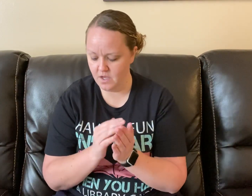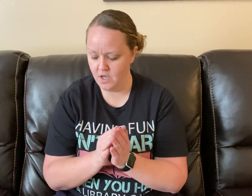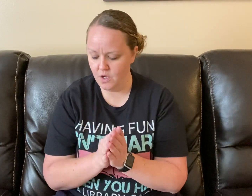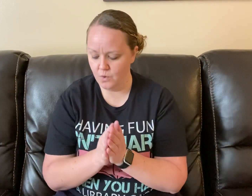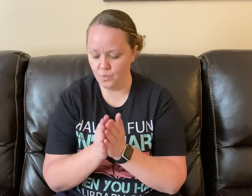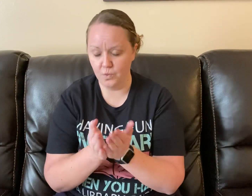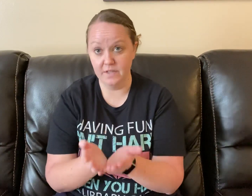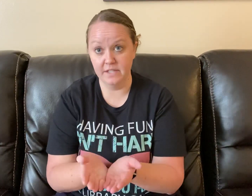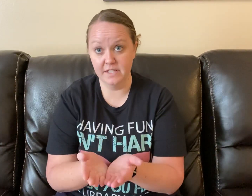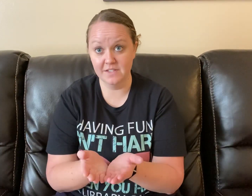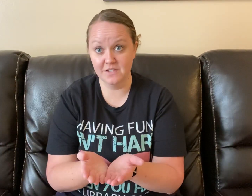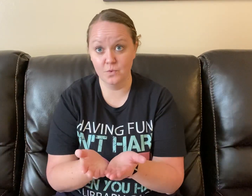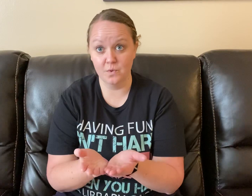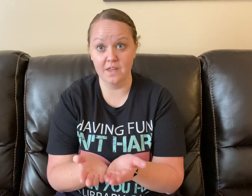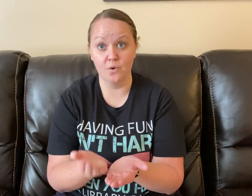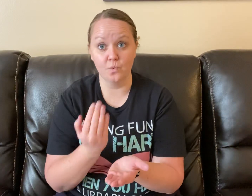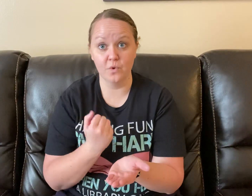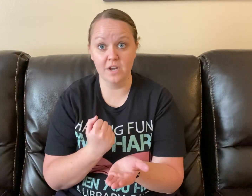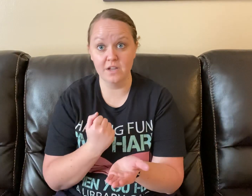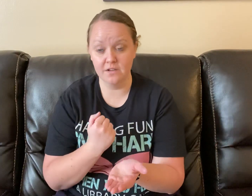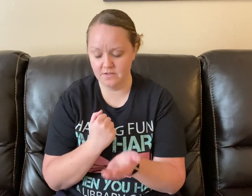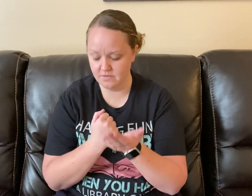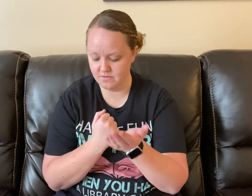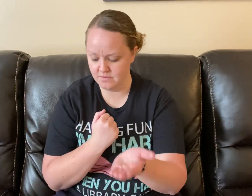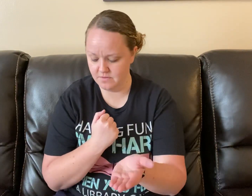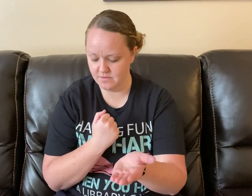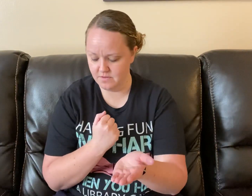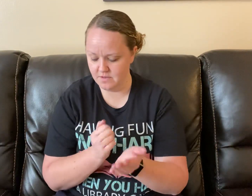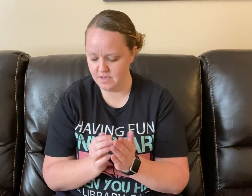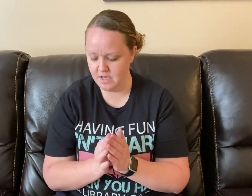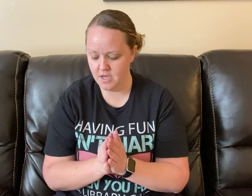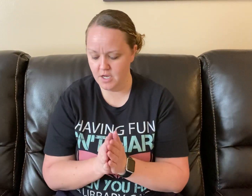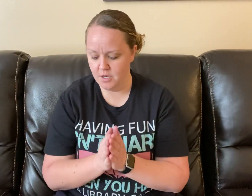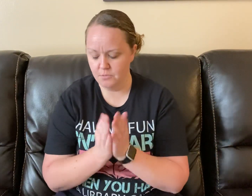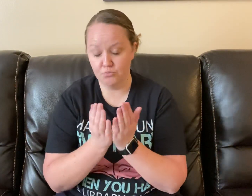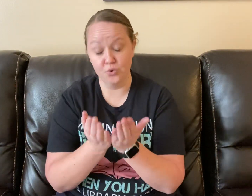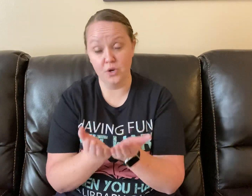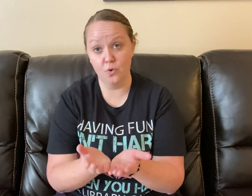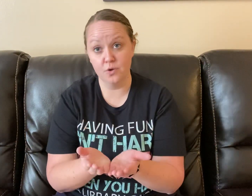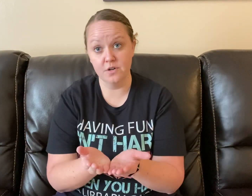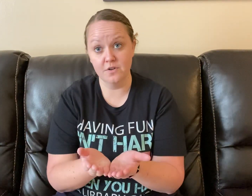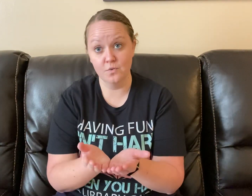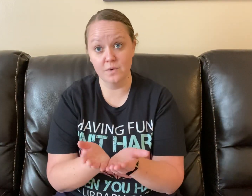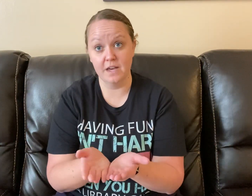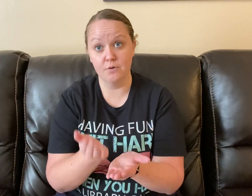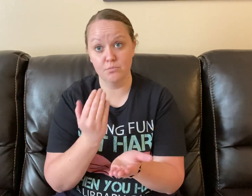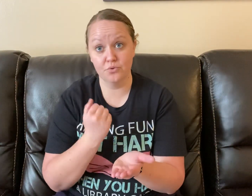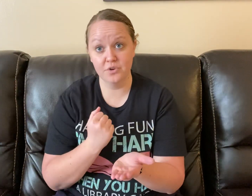Release. Without re. Pre. Pre.-order. Without pre.